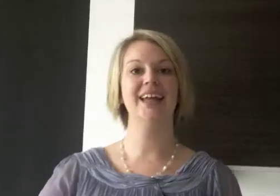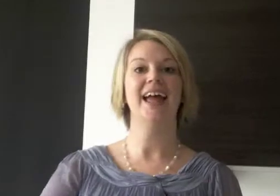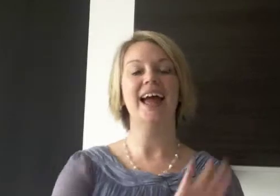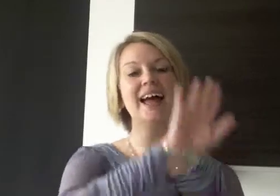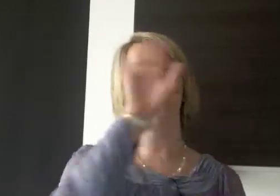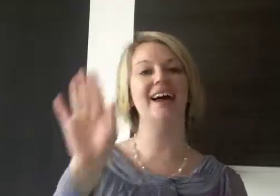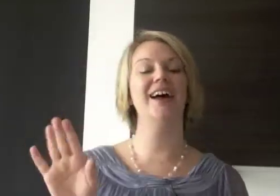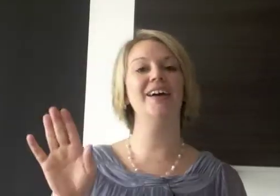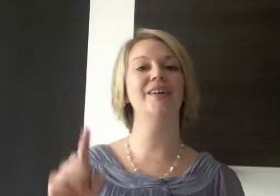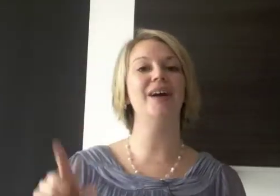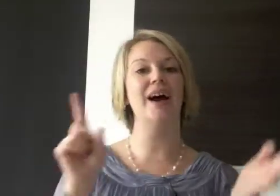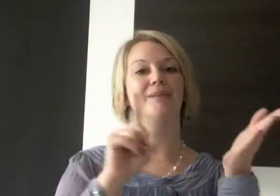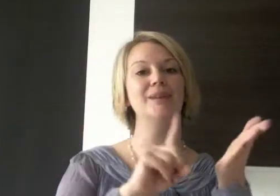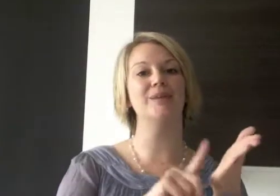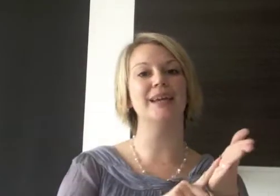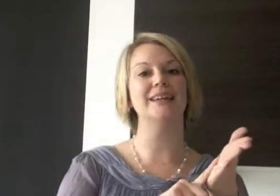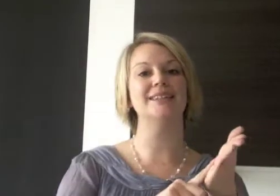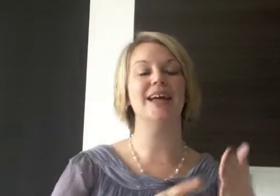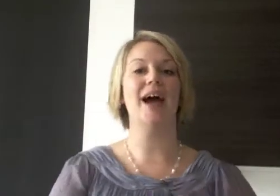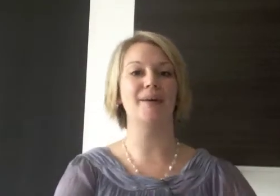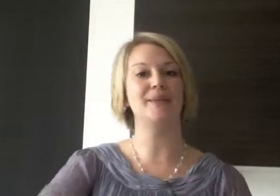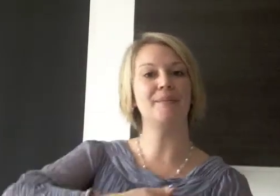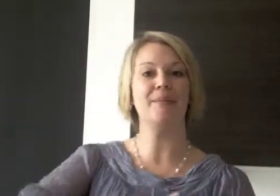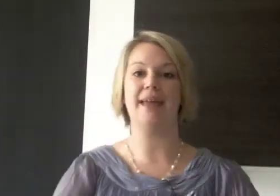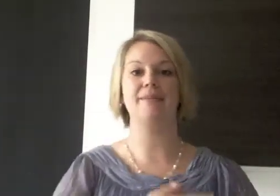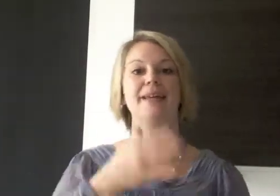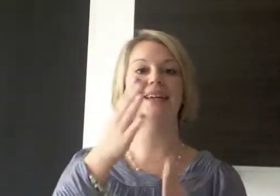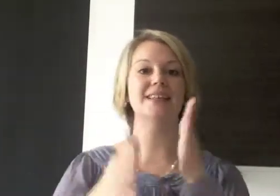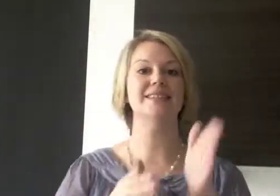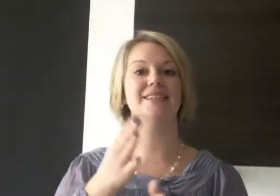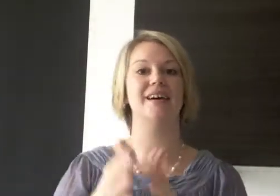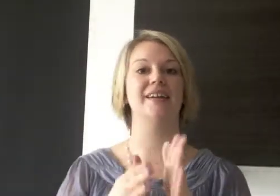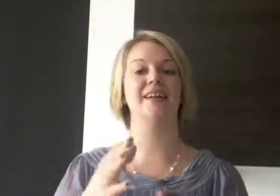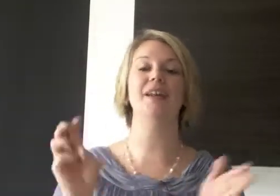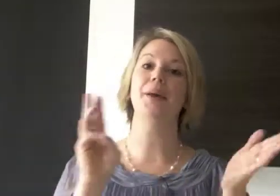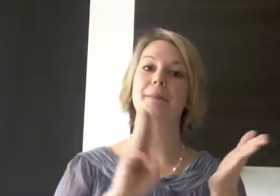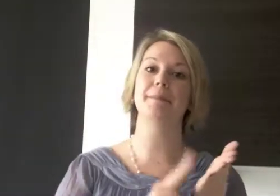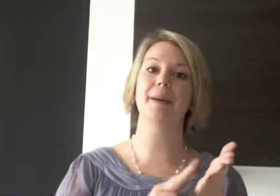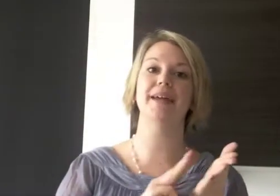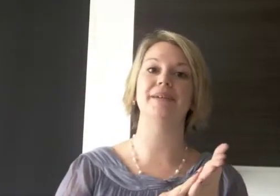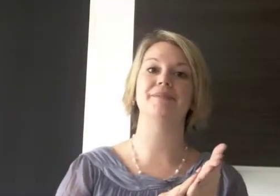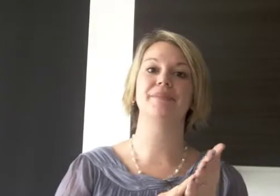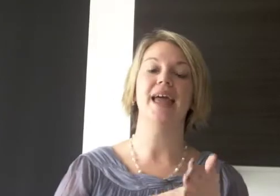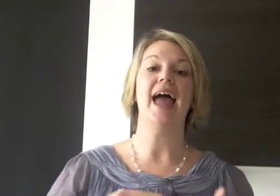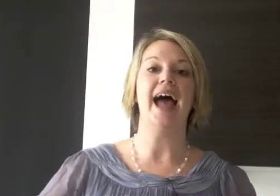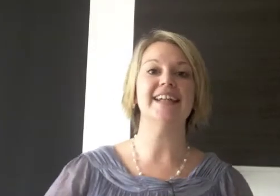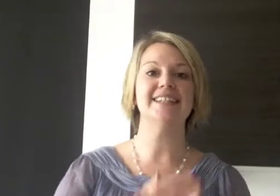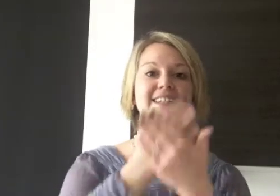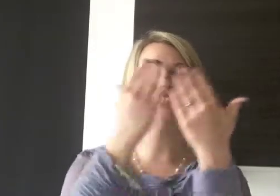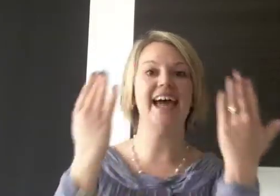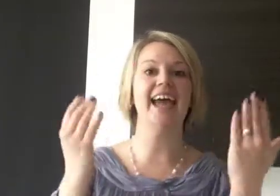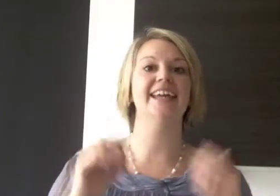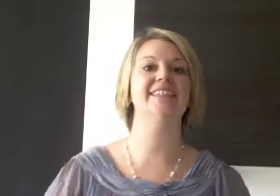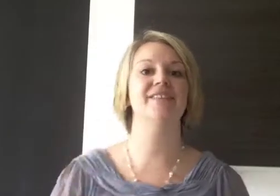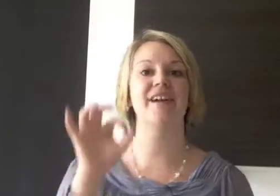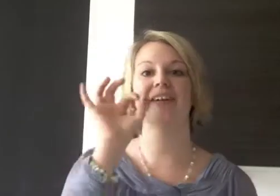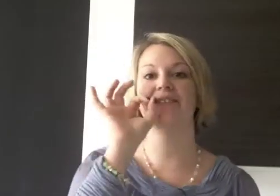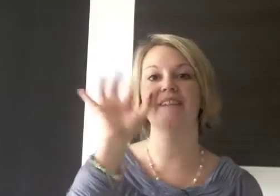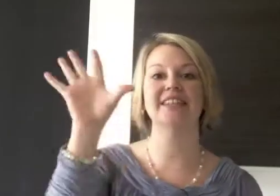Hello, I'm Louise. I'm the baby signing mummy. And today is a very, very